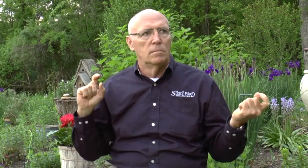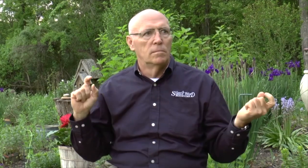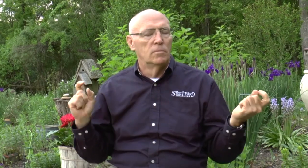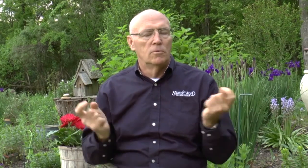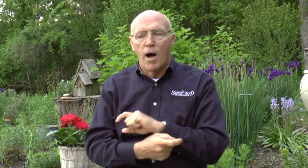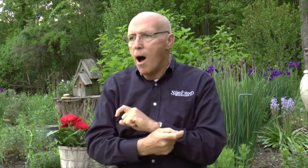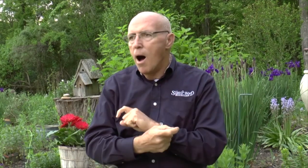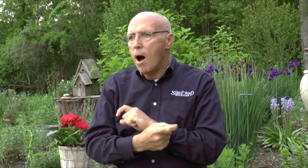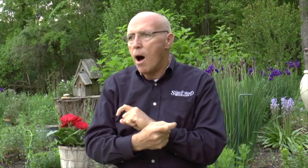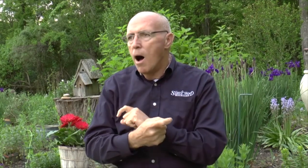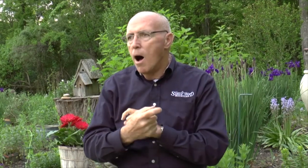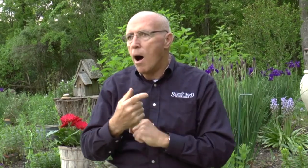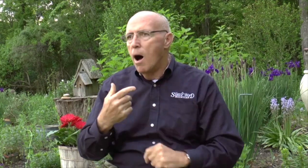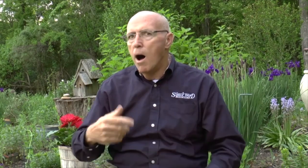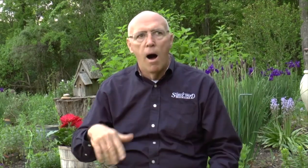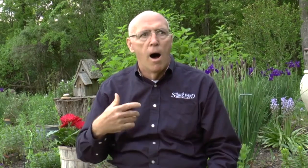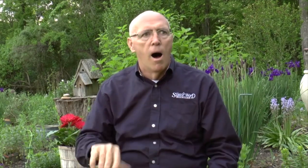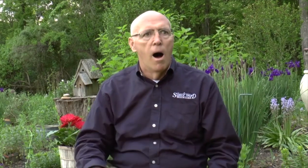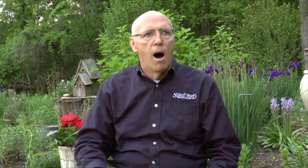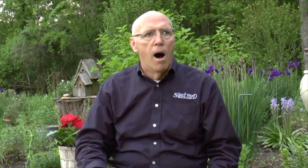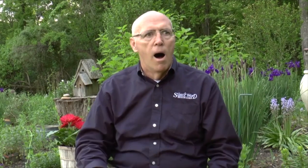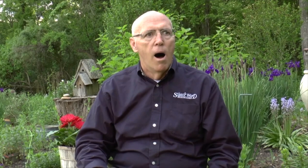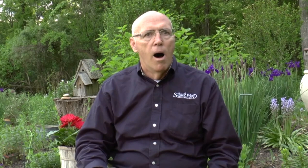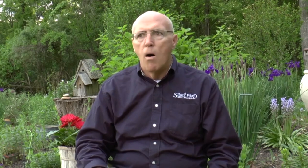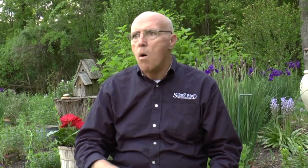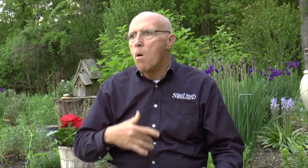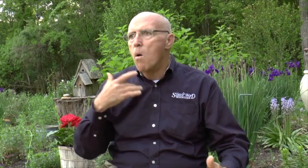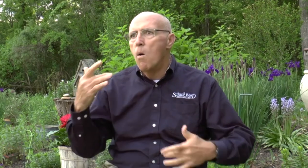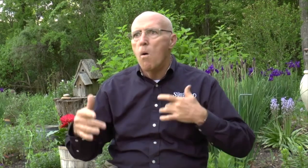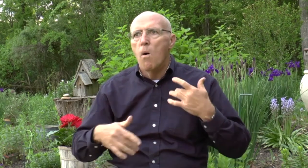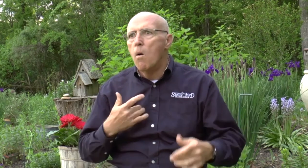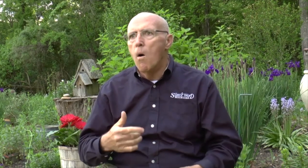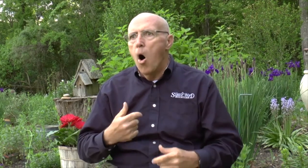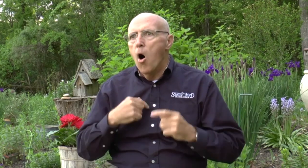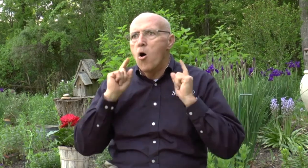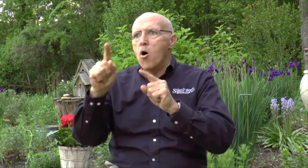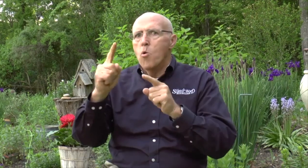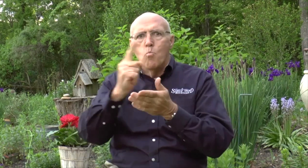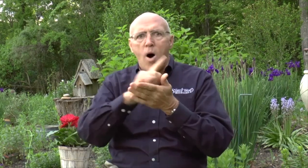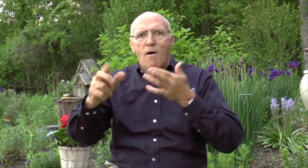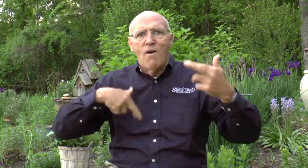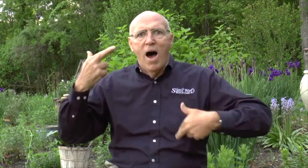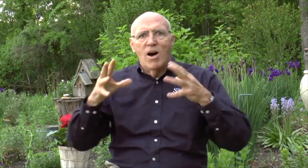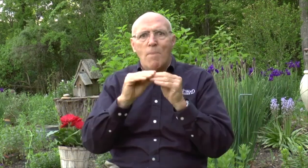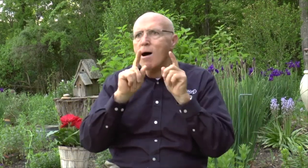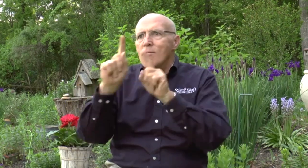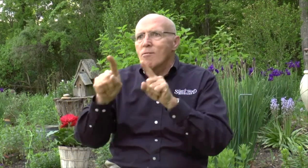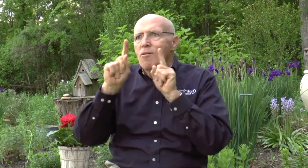And my life changed. Wow. I was so excited. I now went all week to the